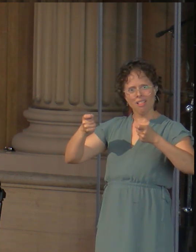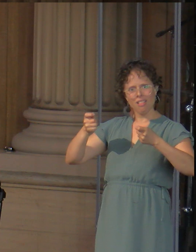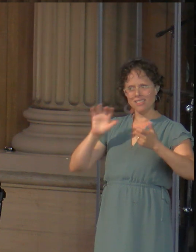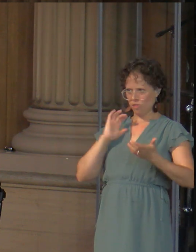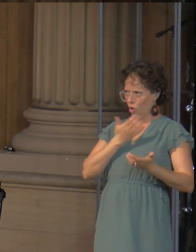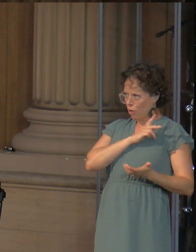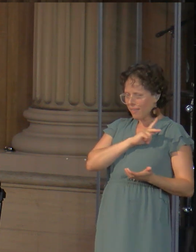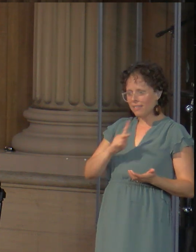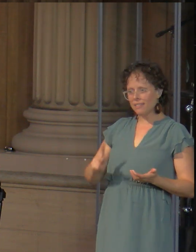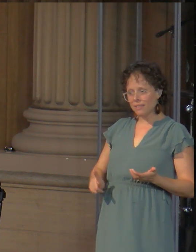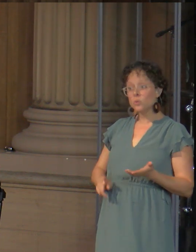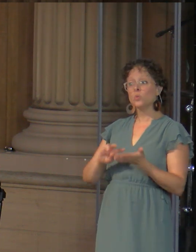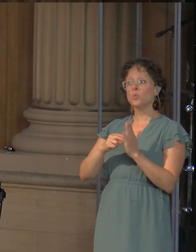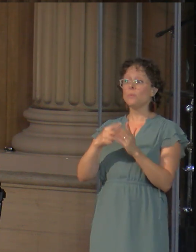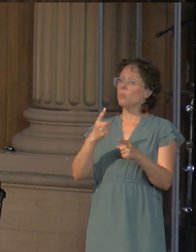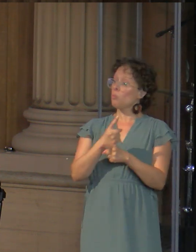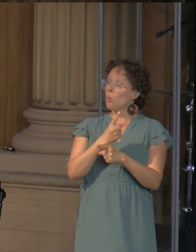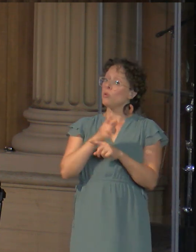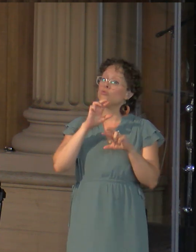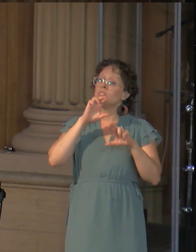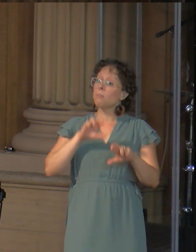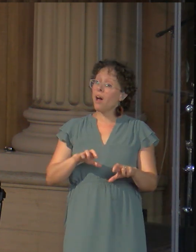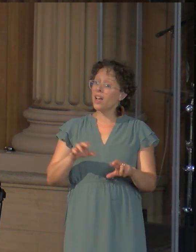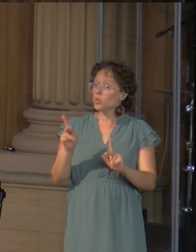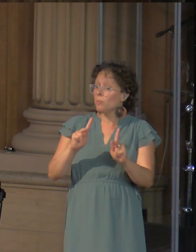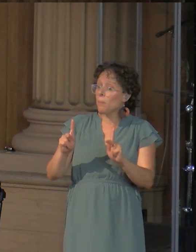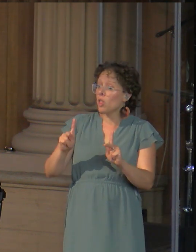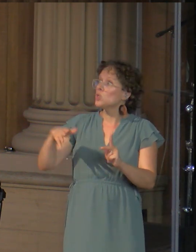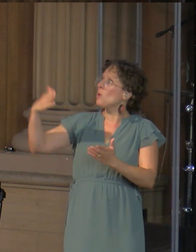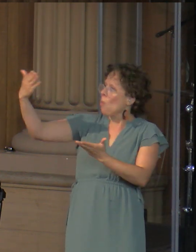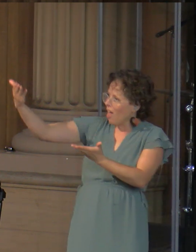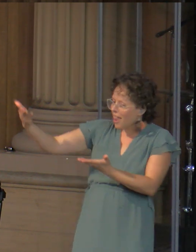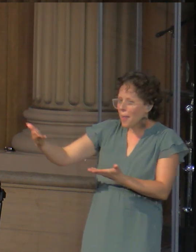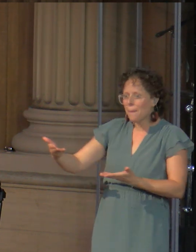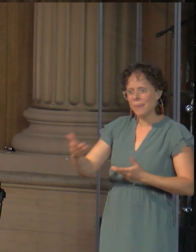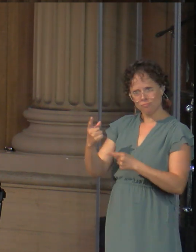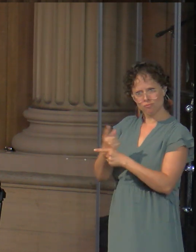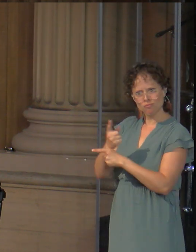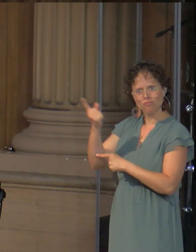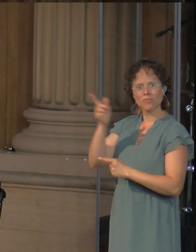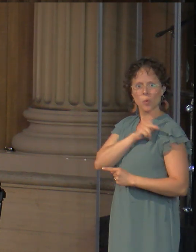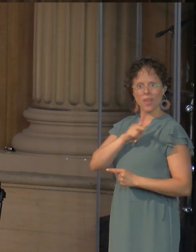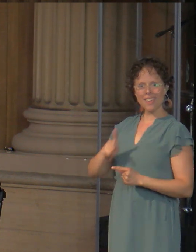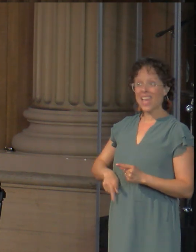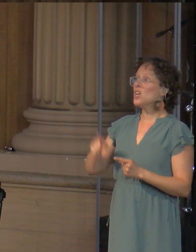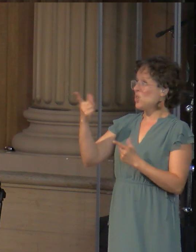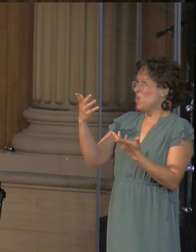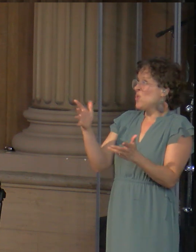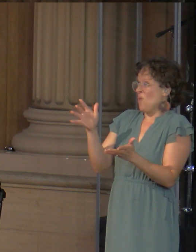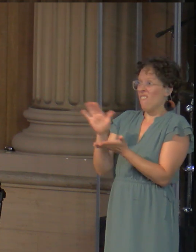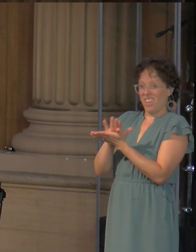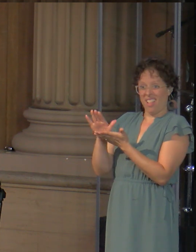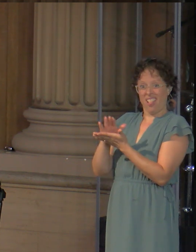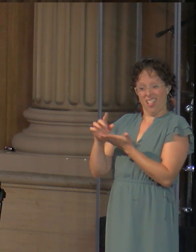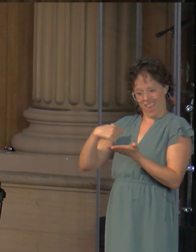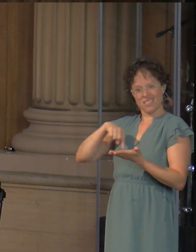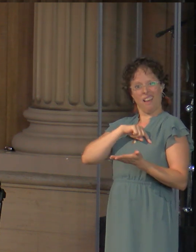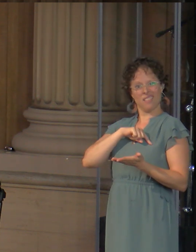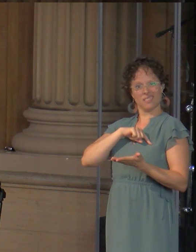response of the people in that day should have been to welcome Jesus as the rightful king. You've cleaned up the house. Now occupy it. Fill this space up